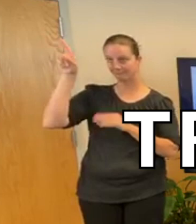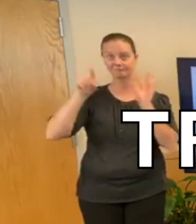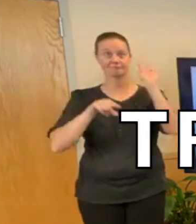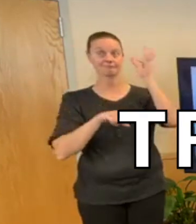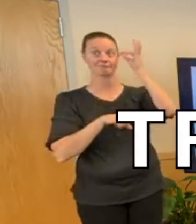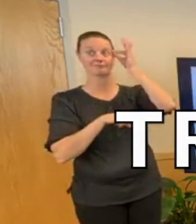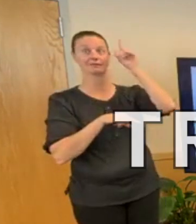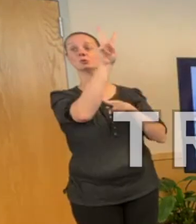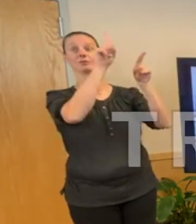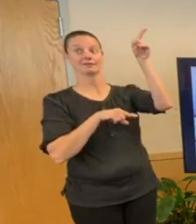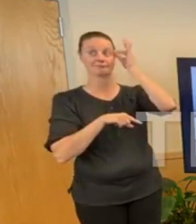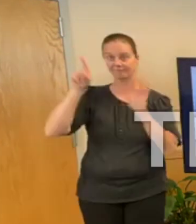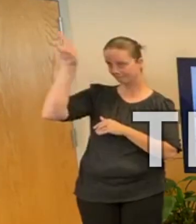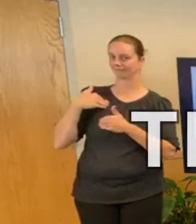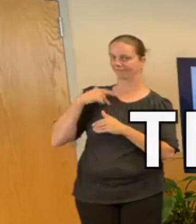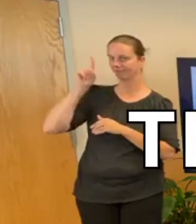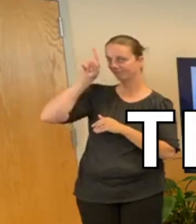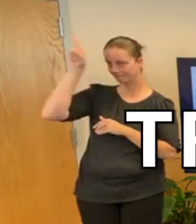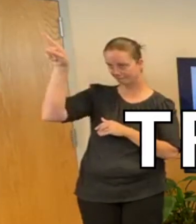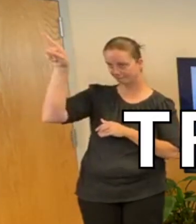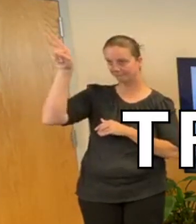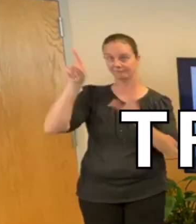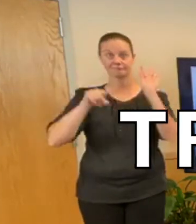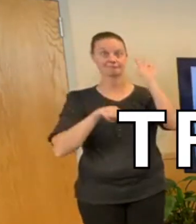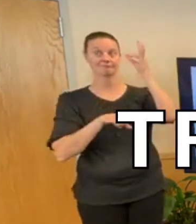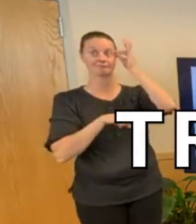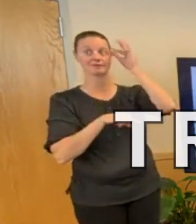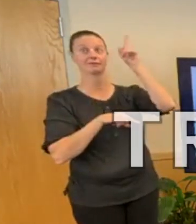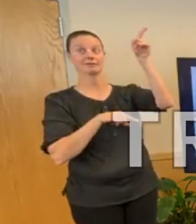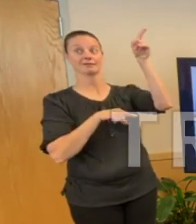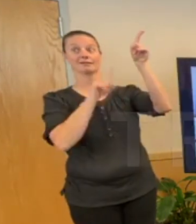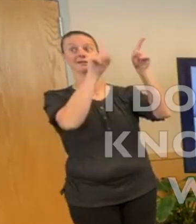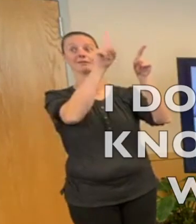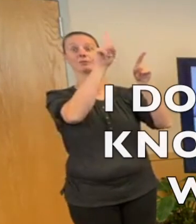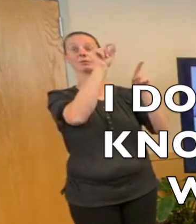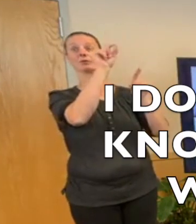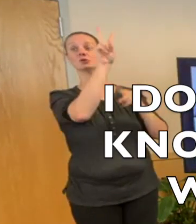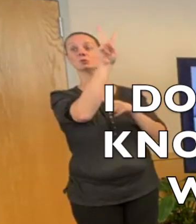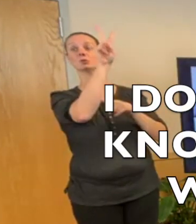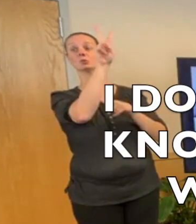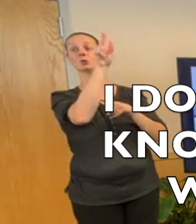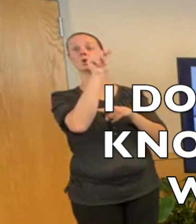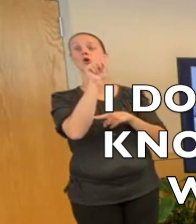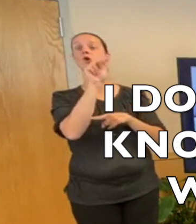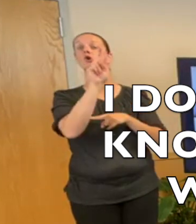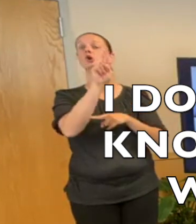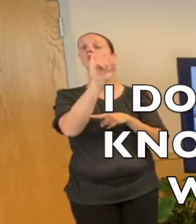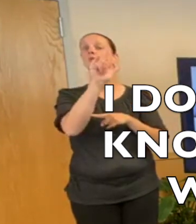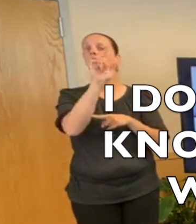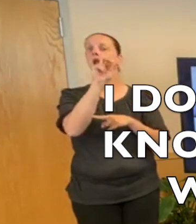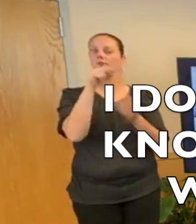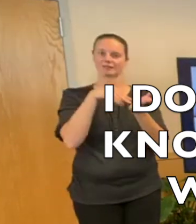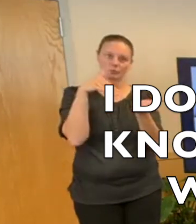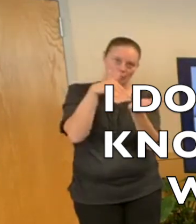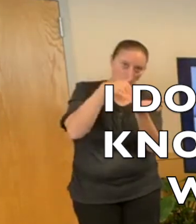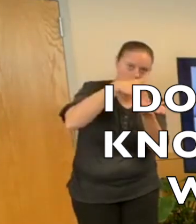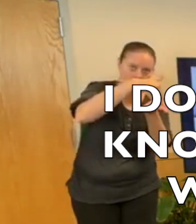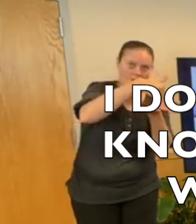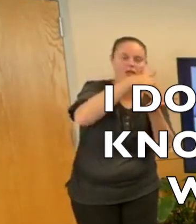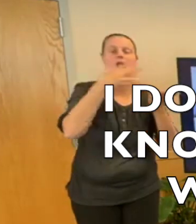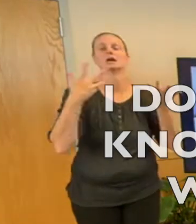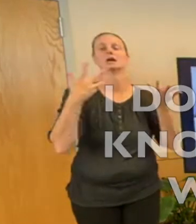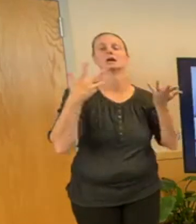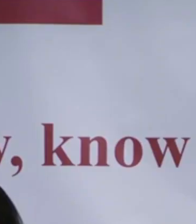.2 trillion dollars to Alaskan businesses with its payroll protection